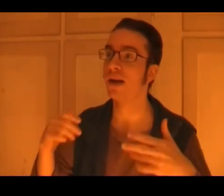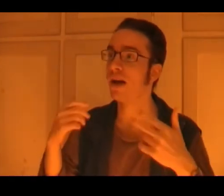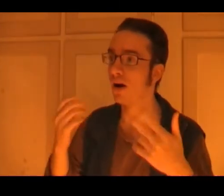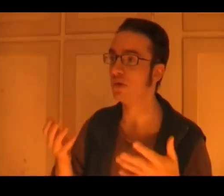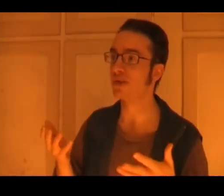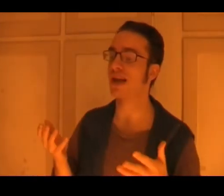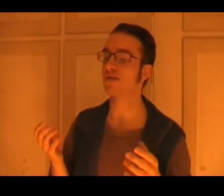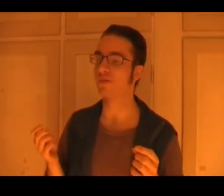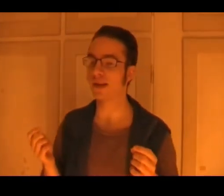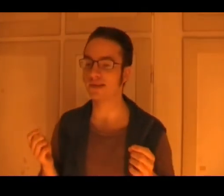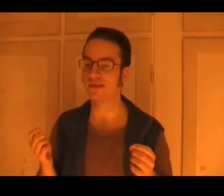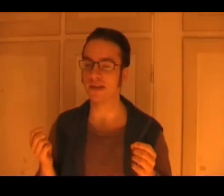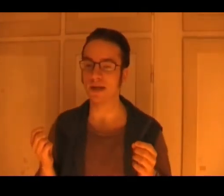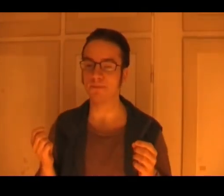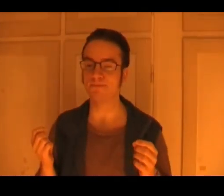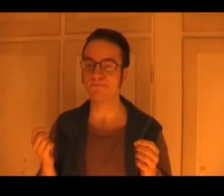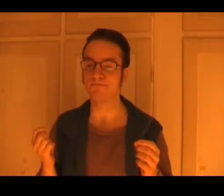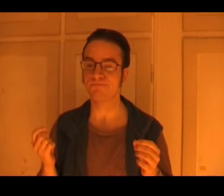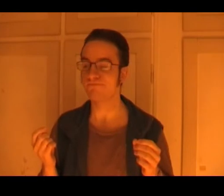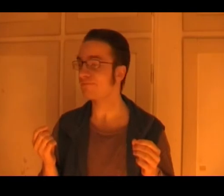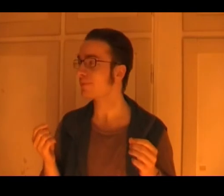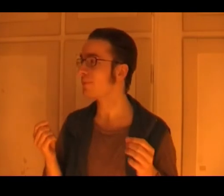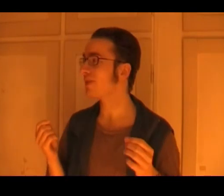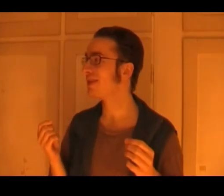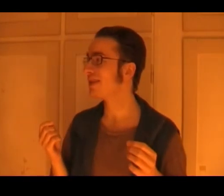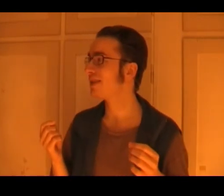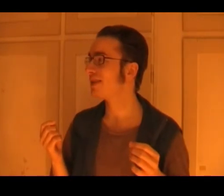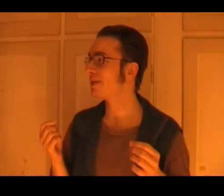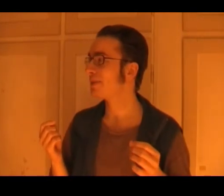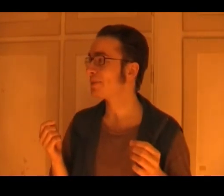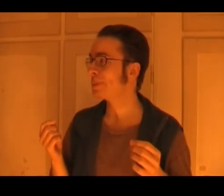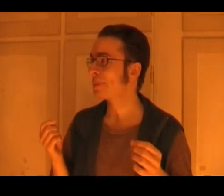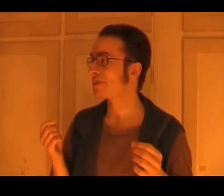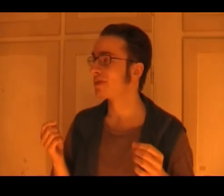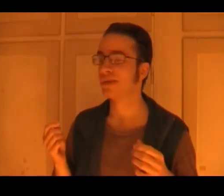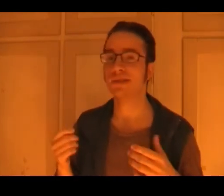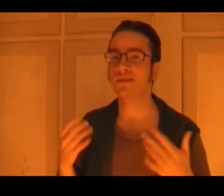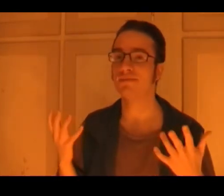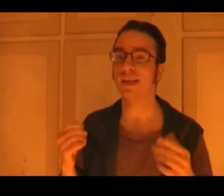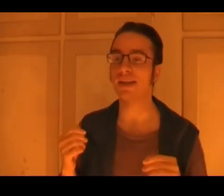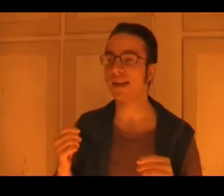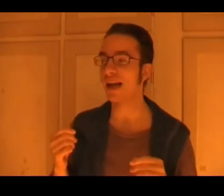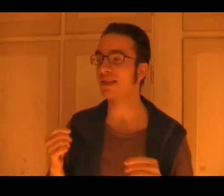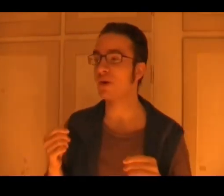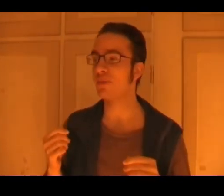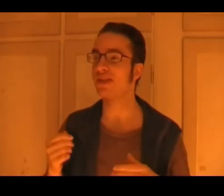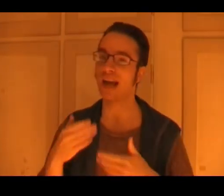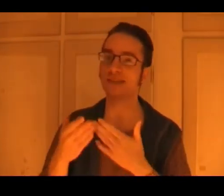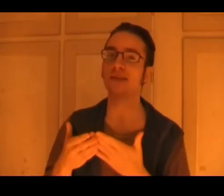of new disaster flicks. Um, it, it has its moments, it has its,